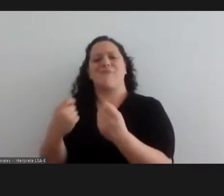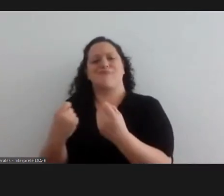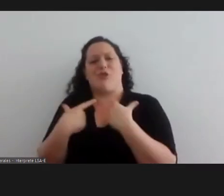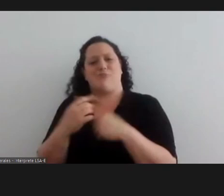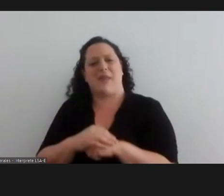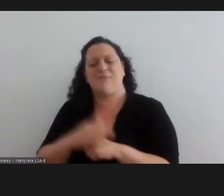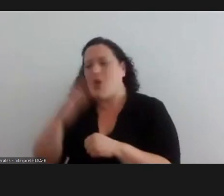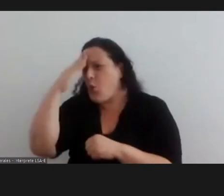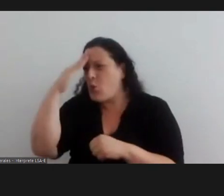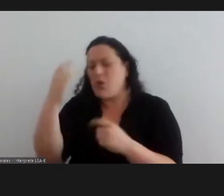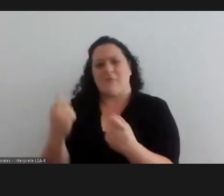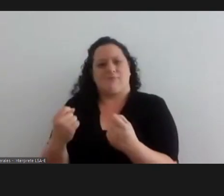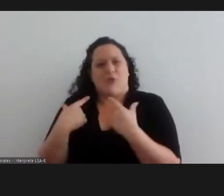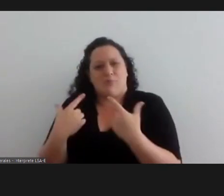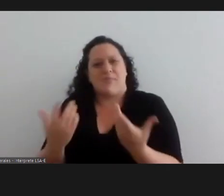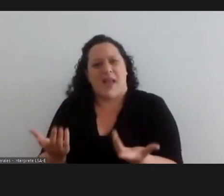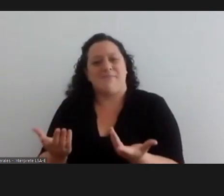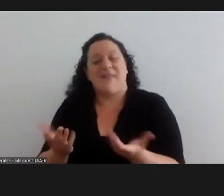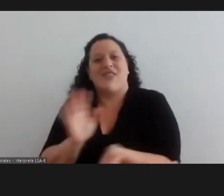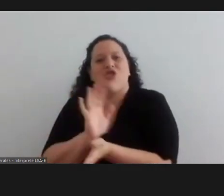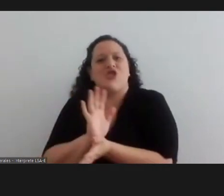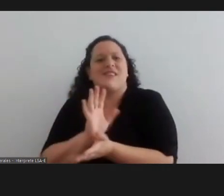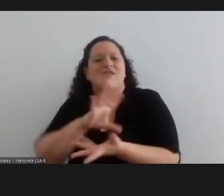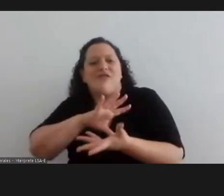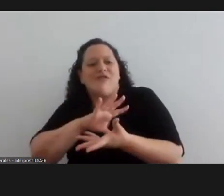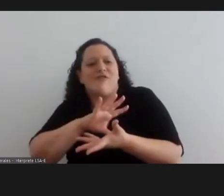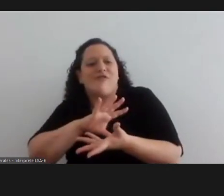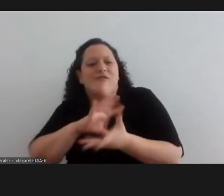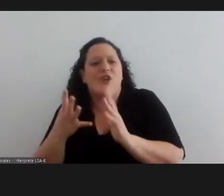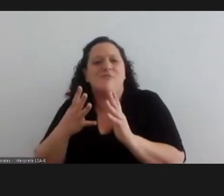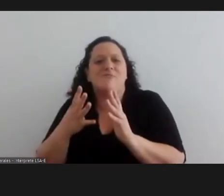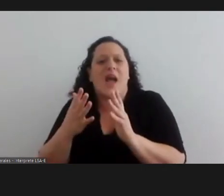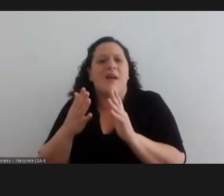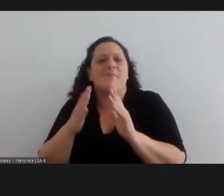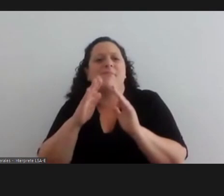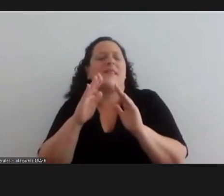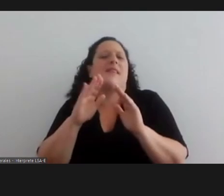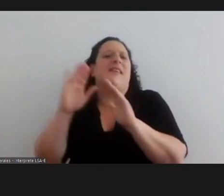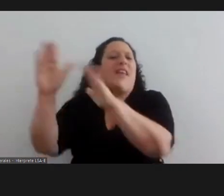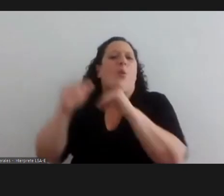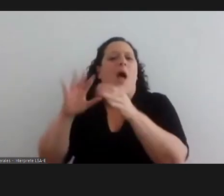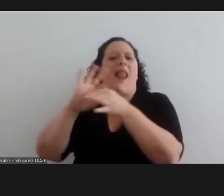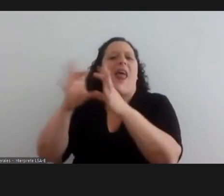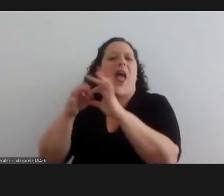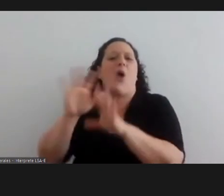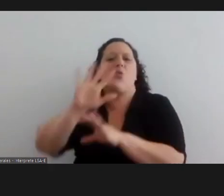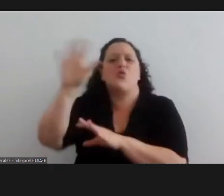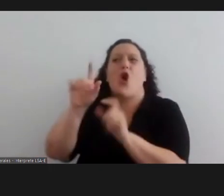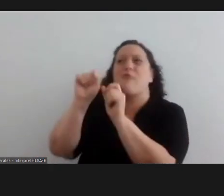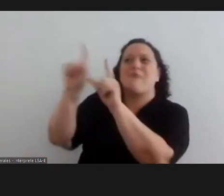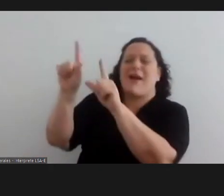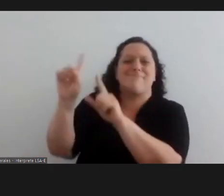with our cultural baggage and experiences we cannot be